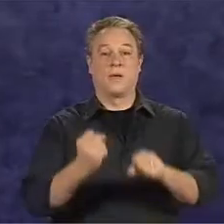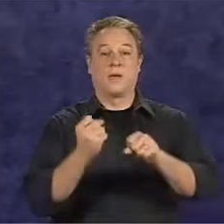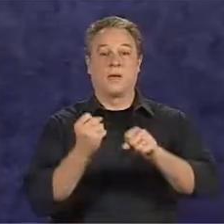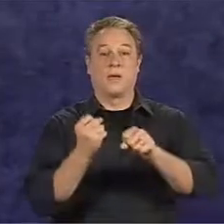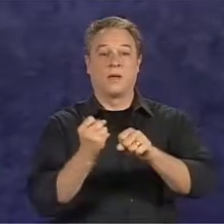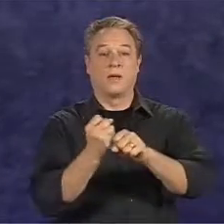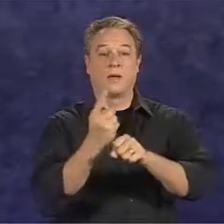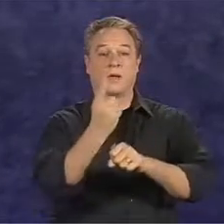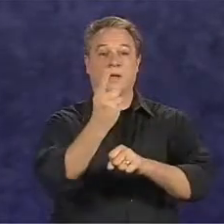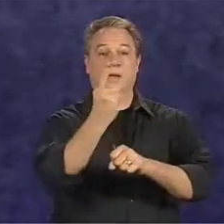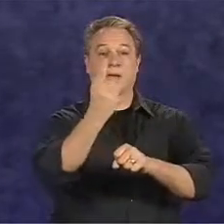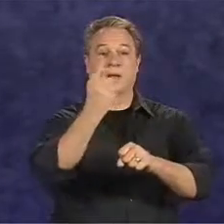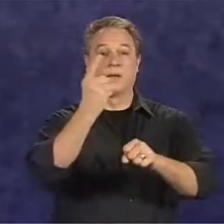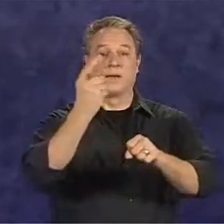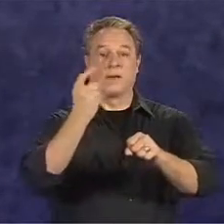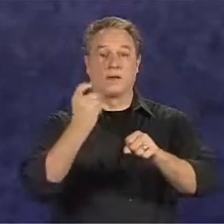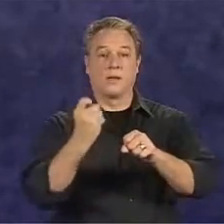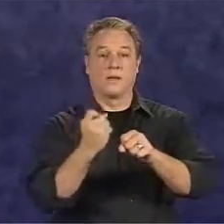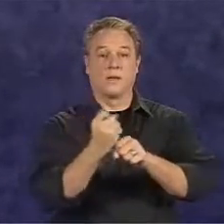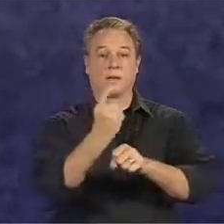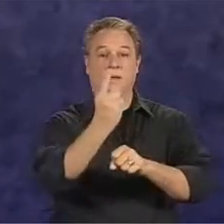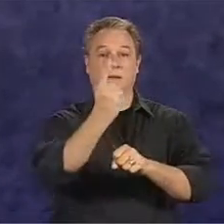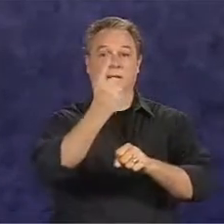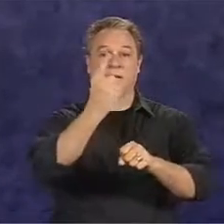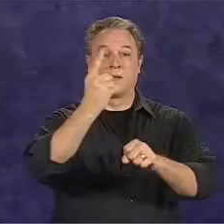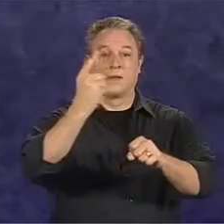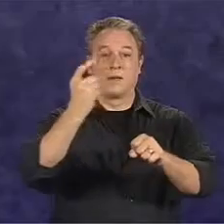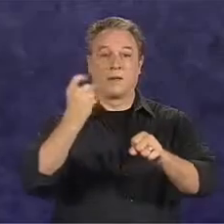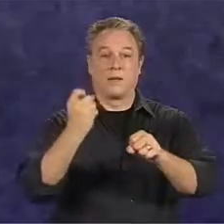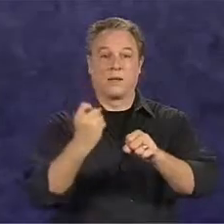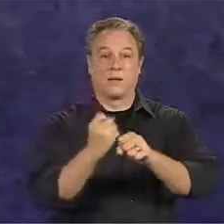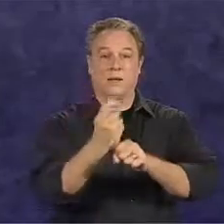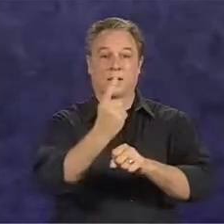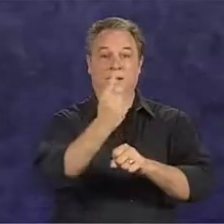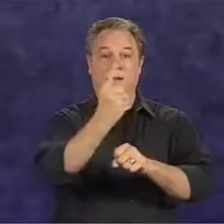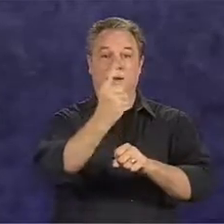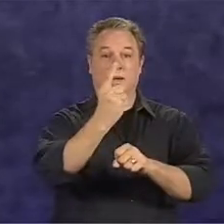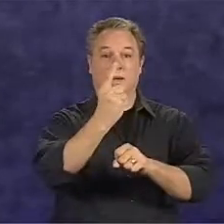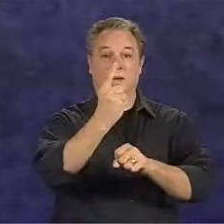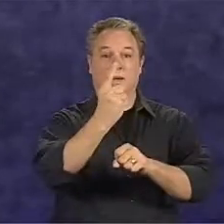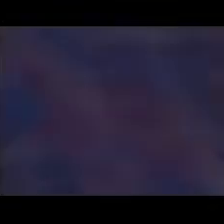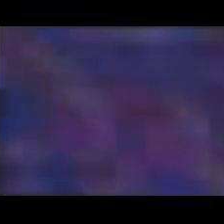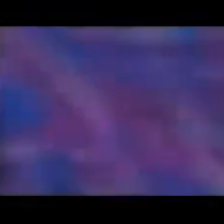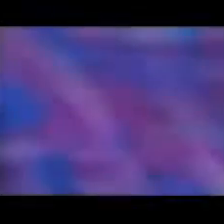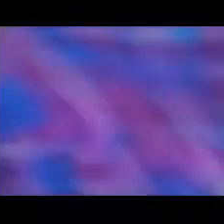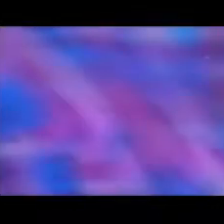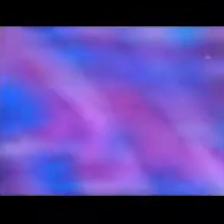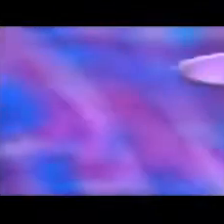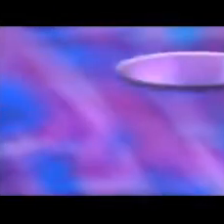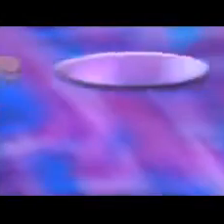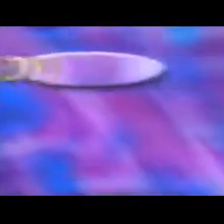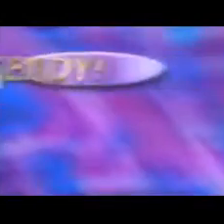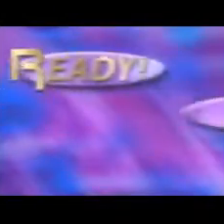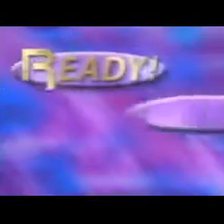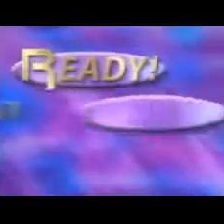and every The name year